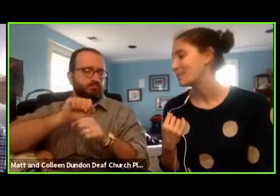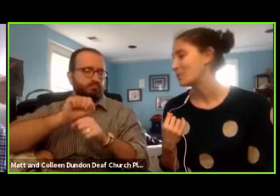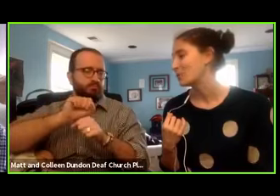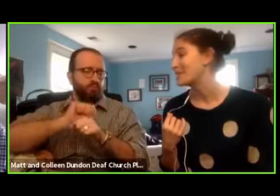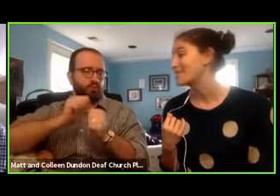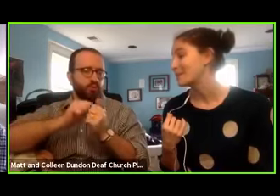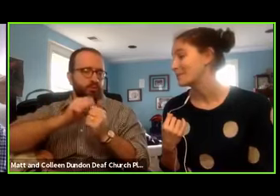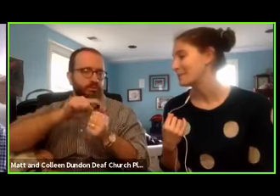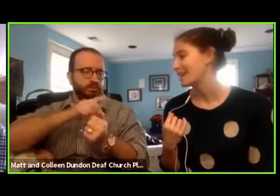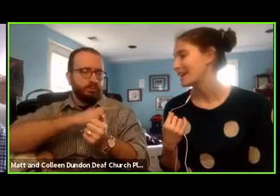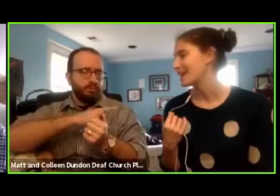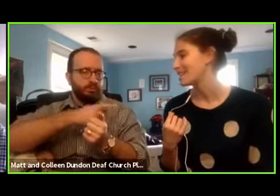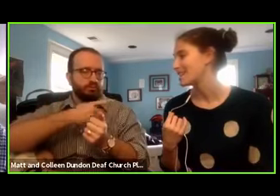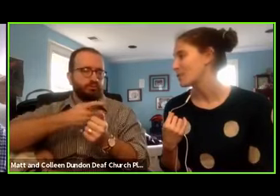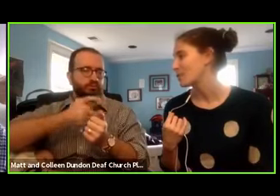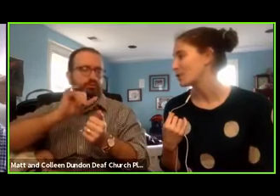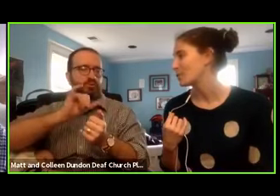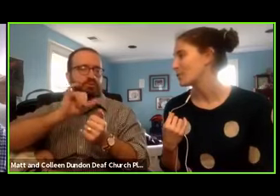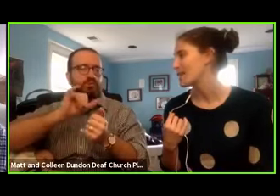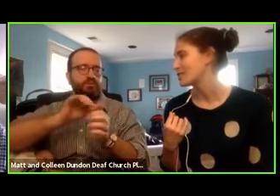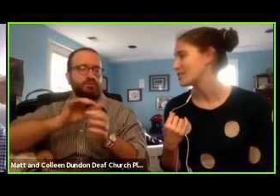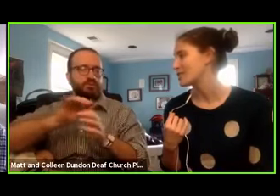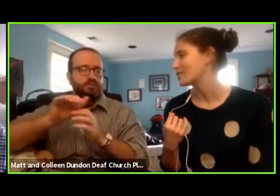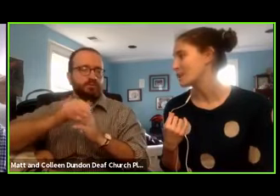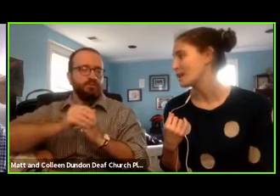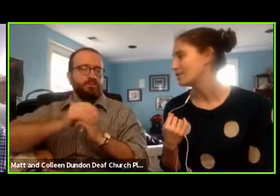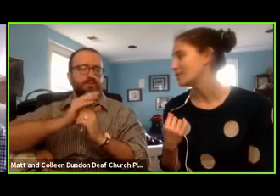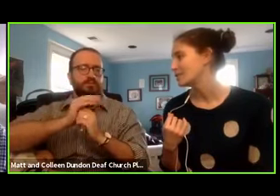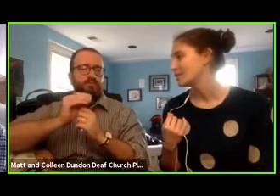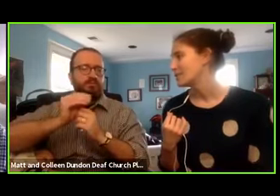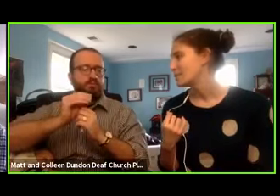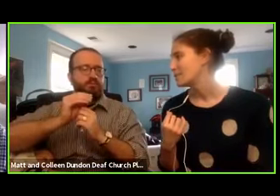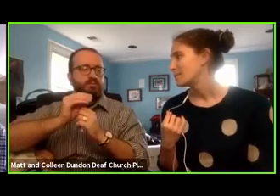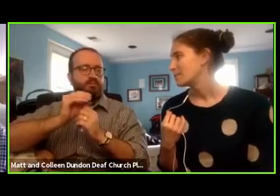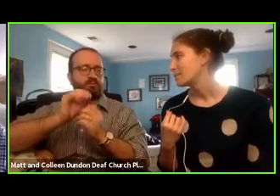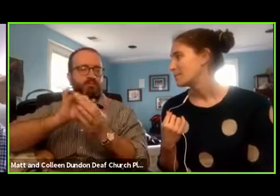give them wisdom as they work with patients as well.